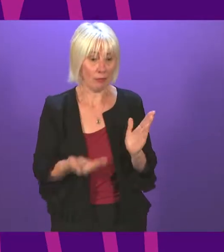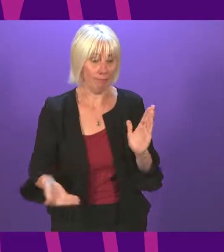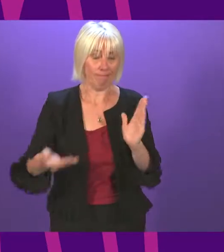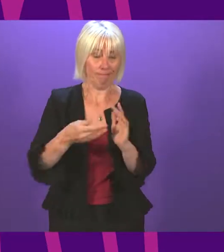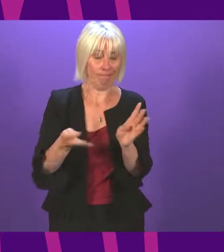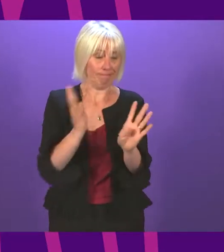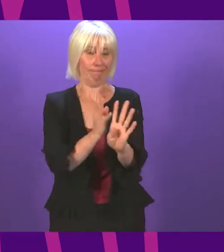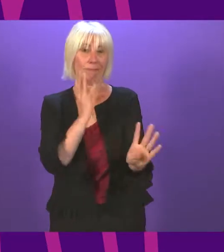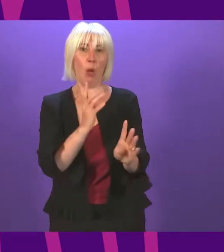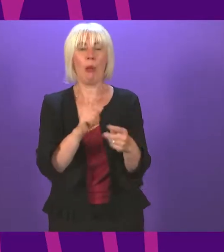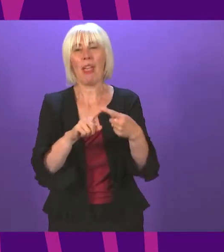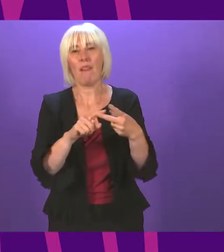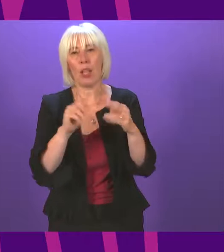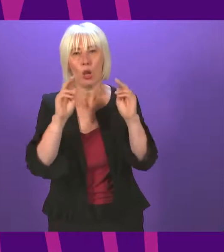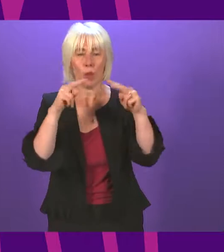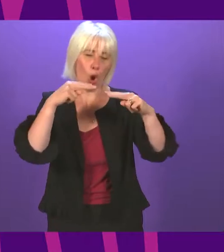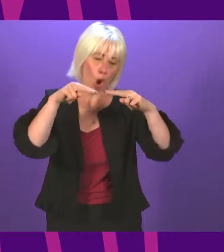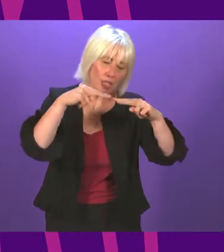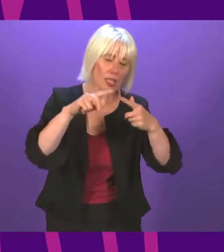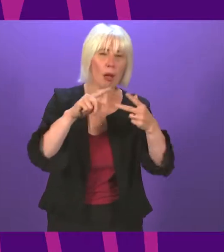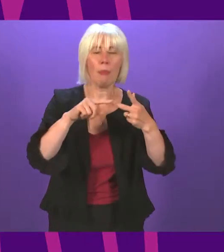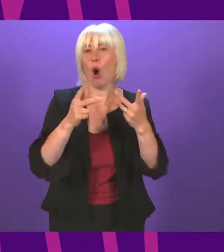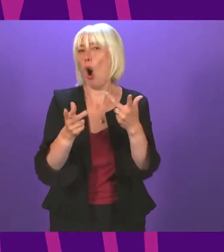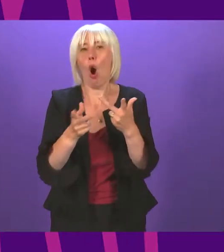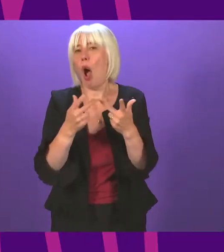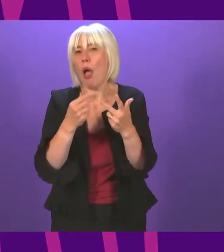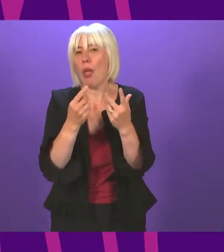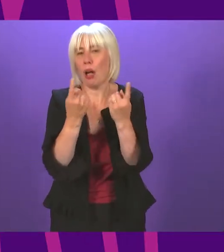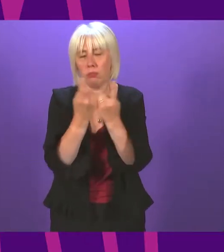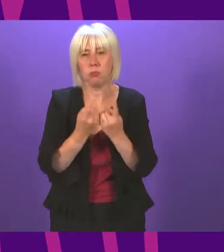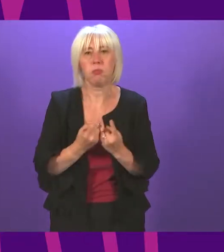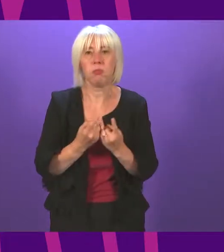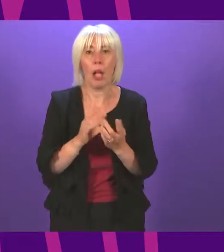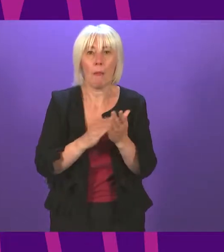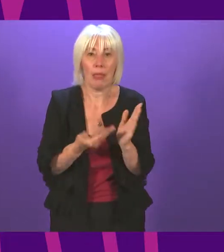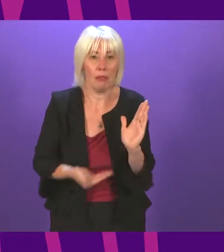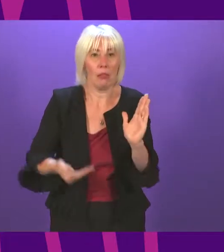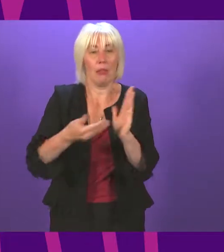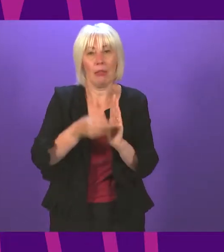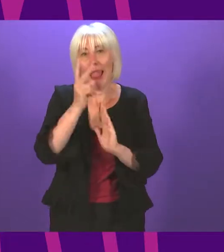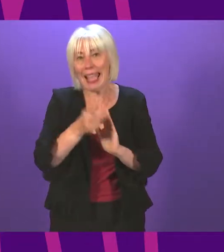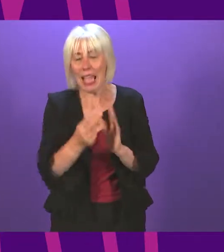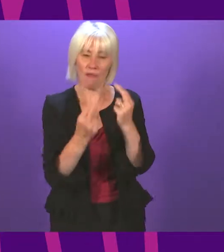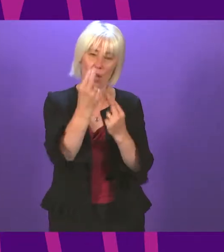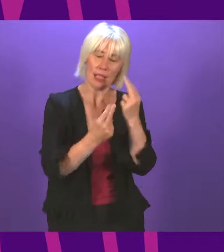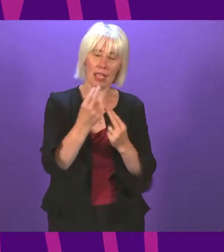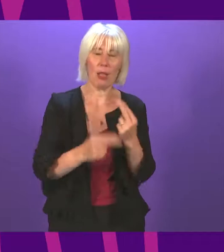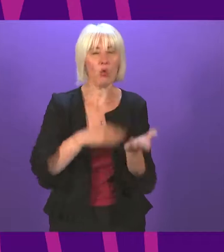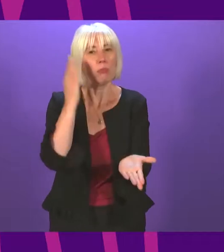secondary queue if it's about autism or if it's another neurodiverse condition. So it has to be real and